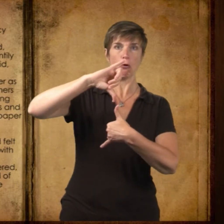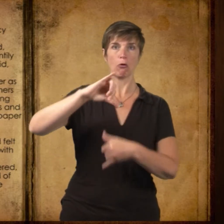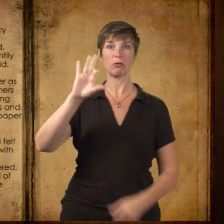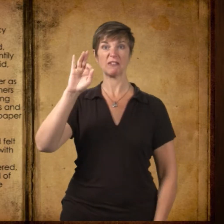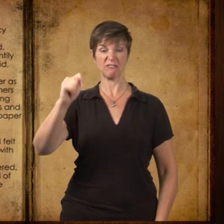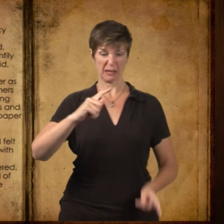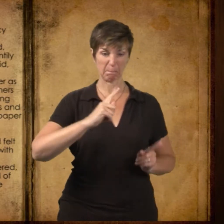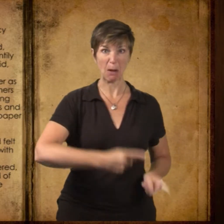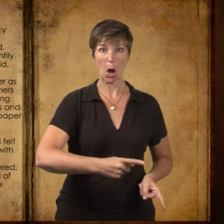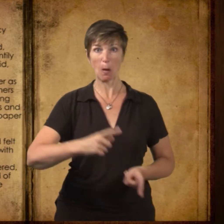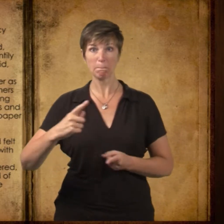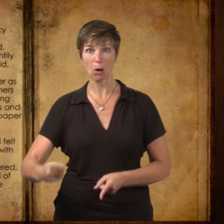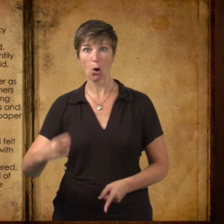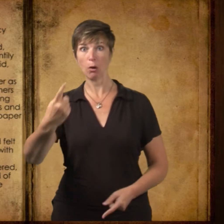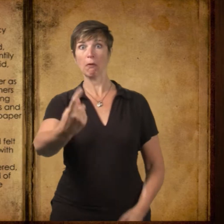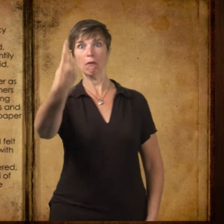box over as he got a paper out.